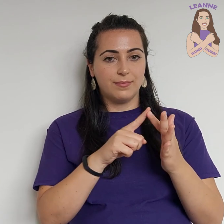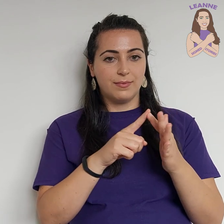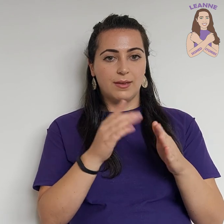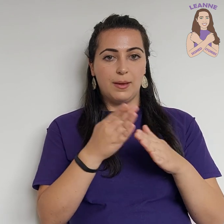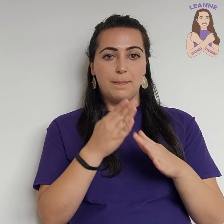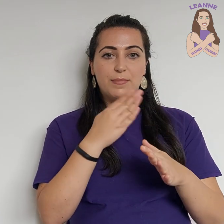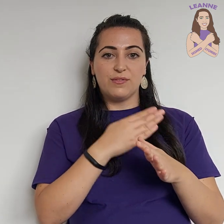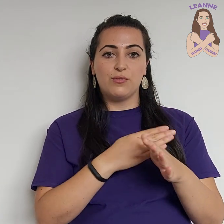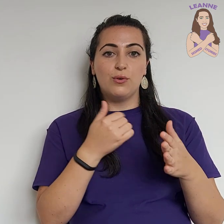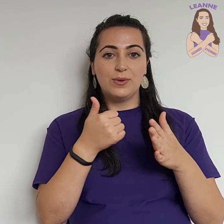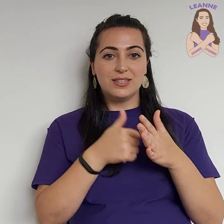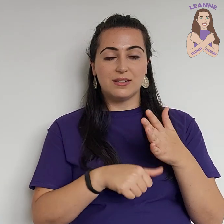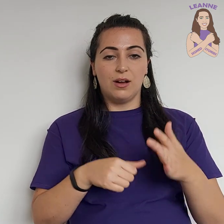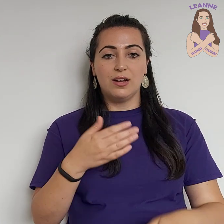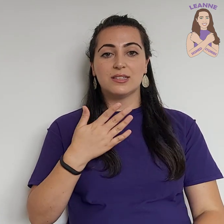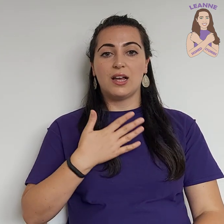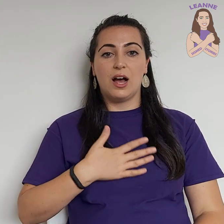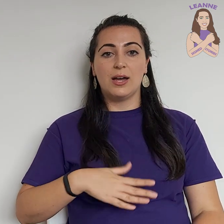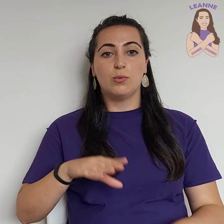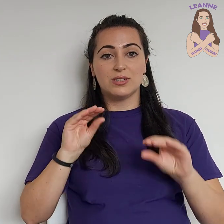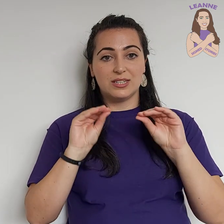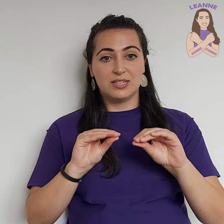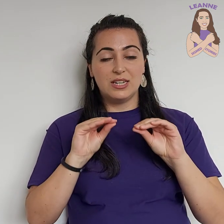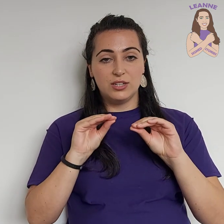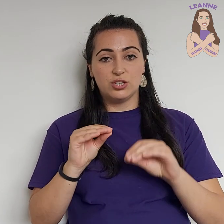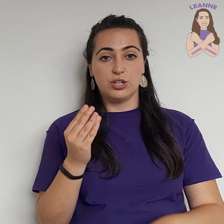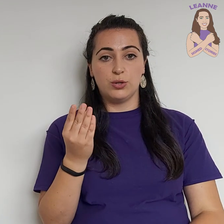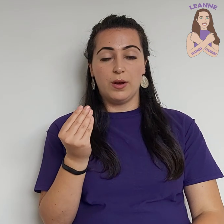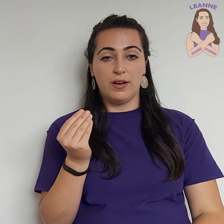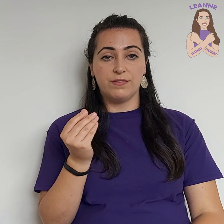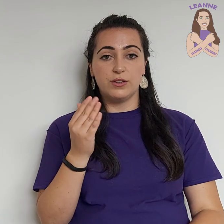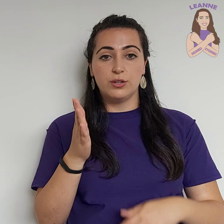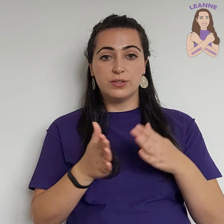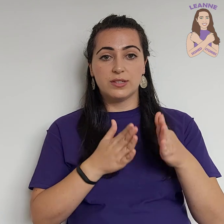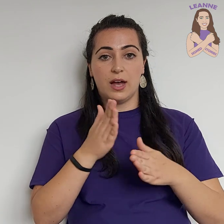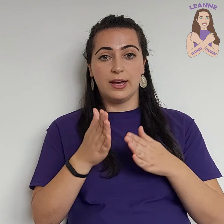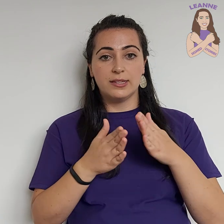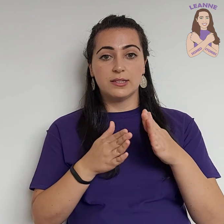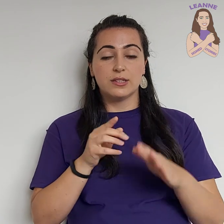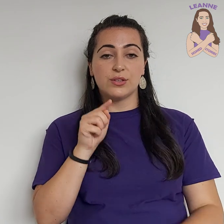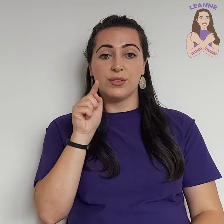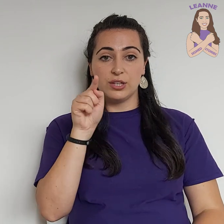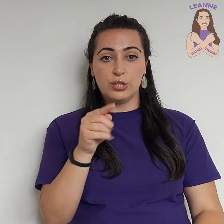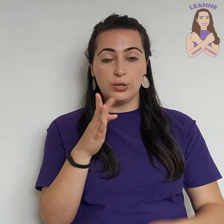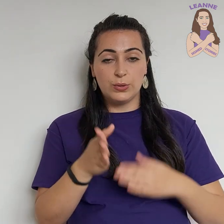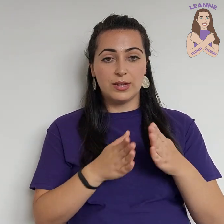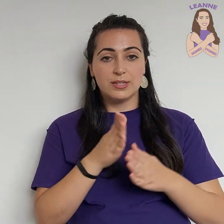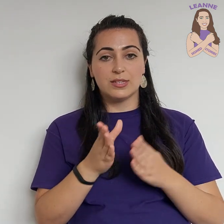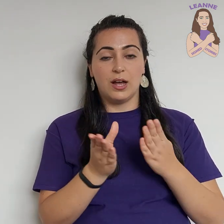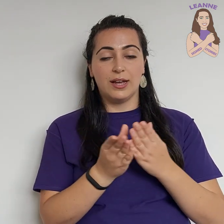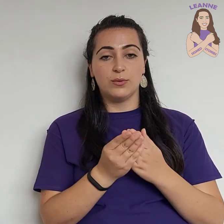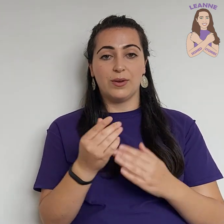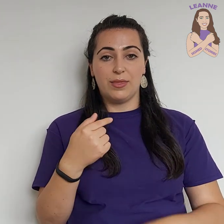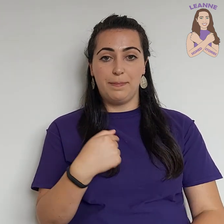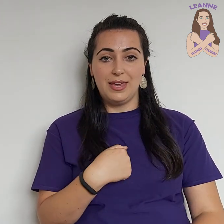Before we start, I want to teach you a few signs so that you can sign with me.